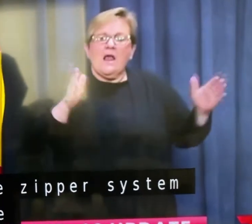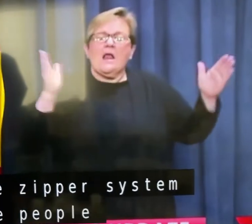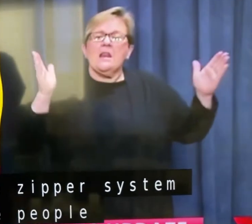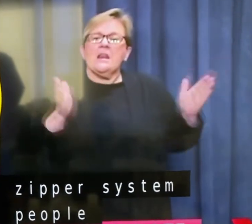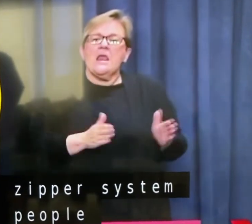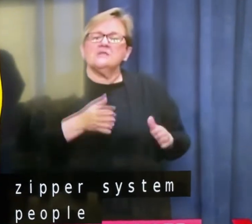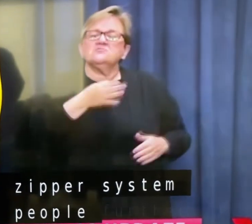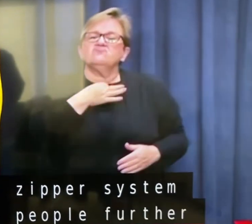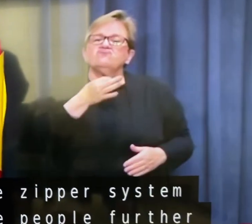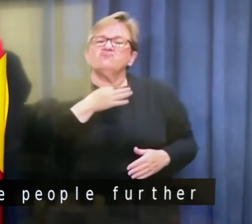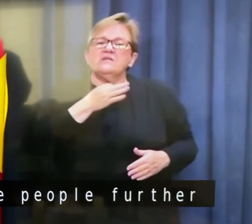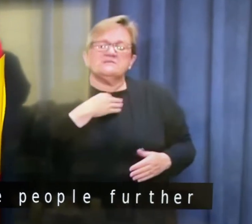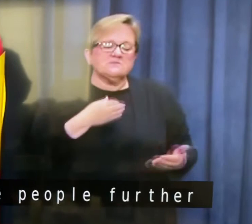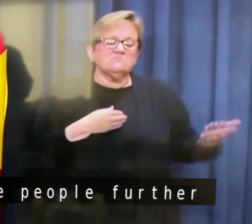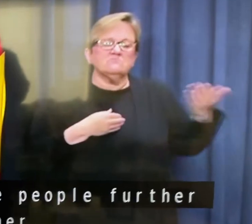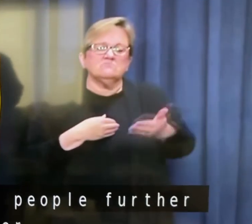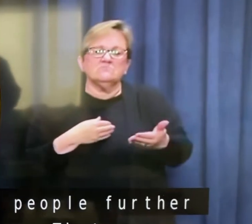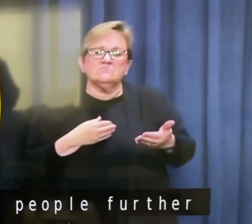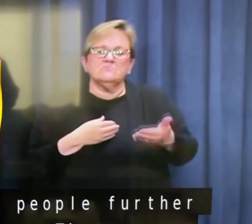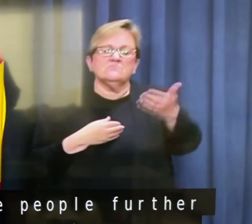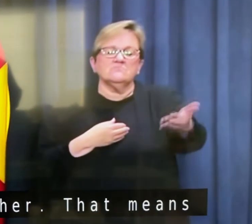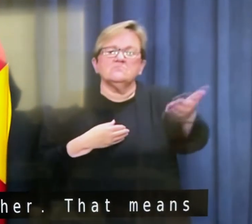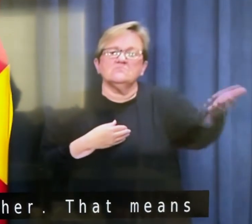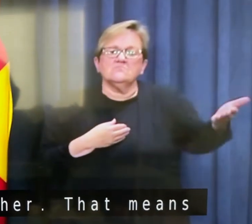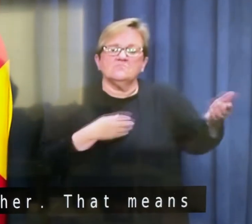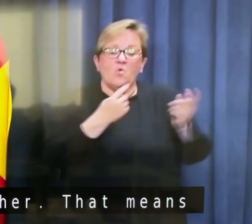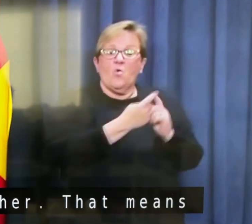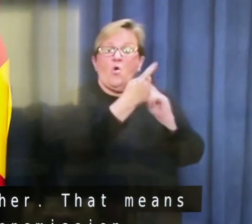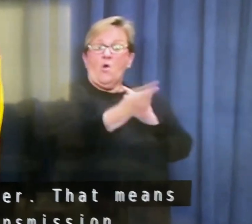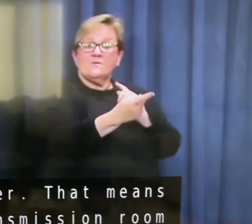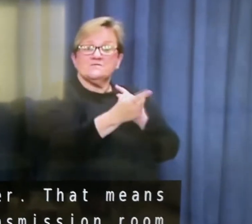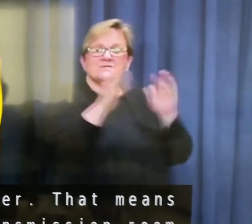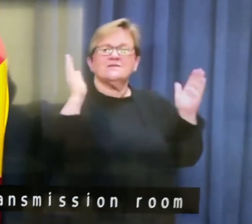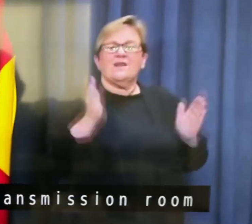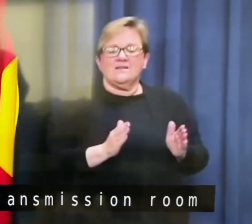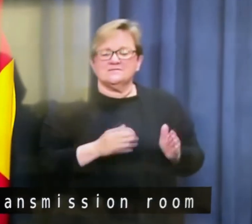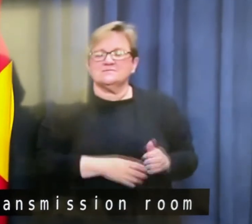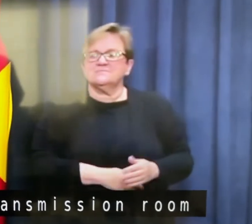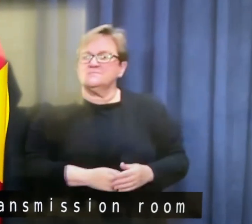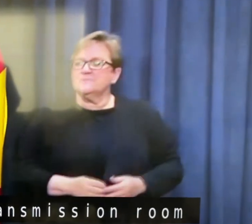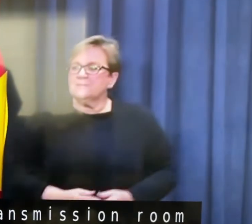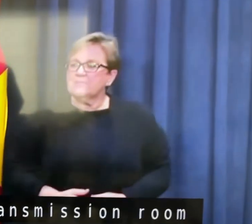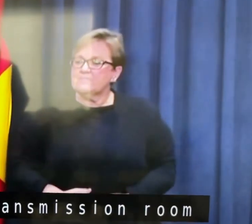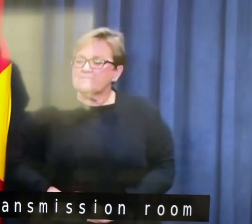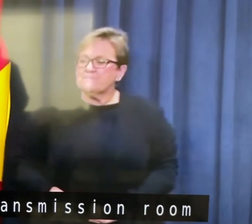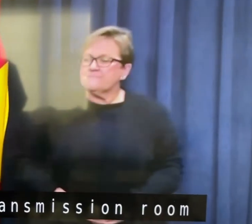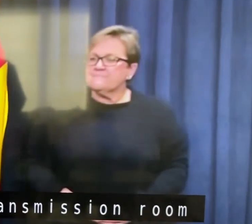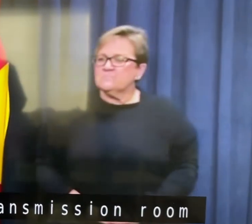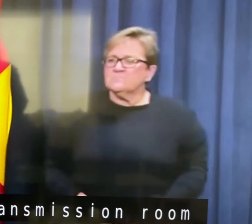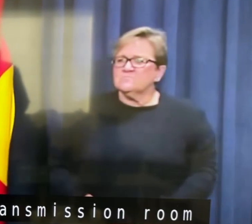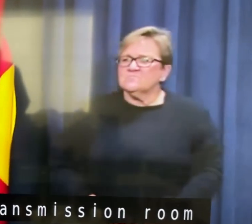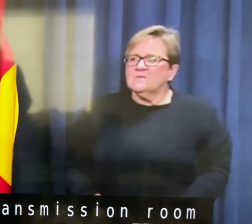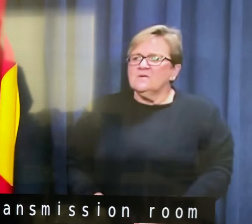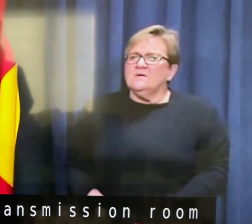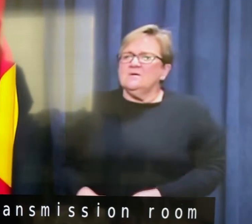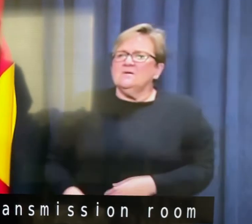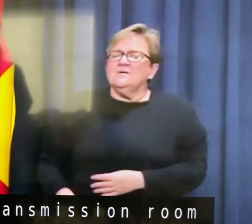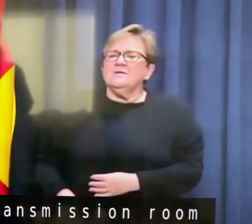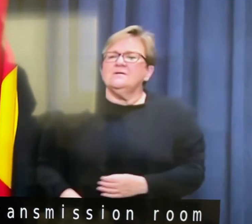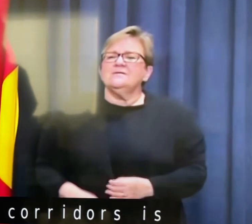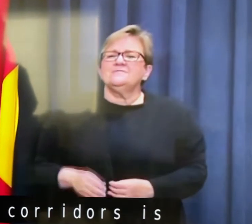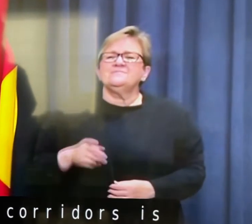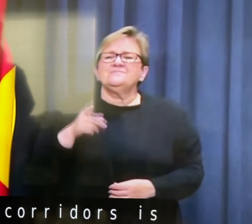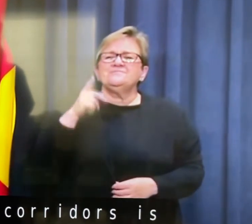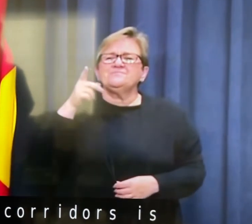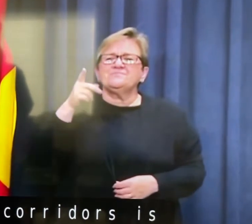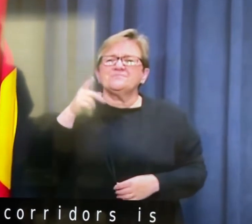means the prospect of transmission room to room or across corridors is significantly reduced. Very high. it raise the national capital for